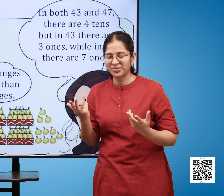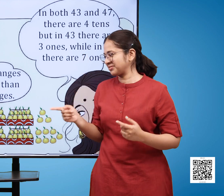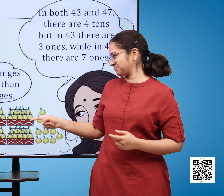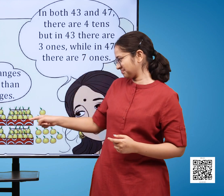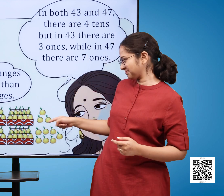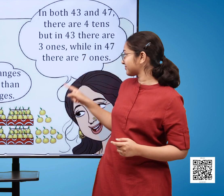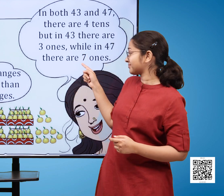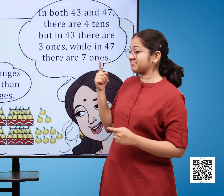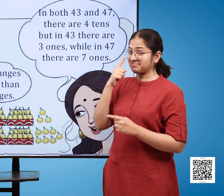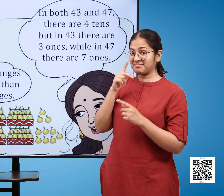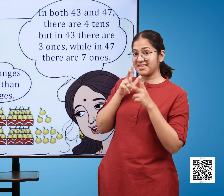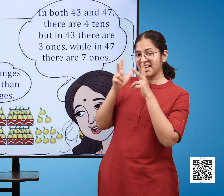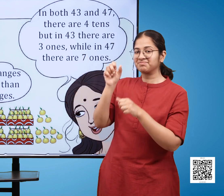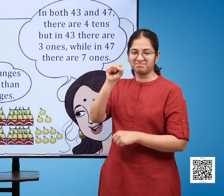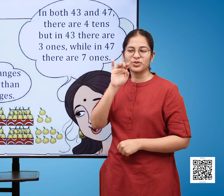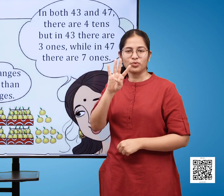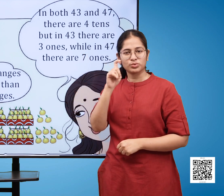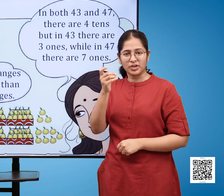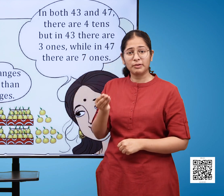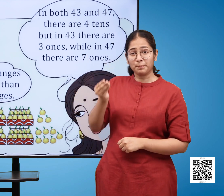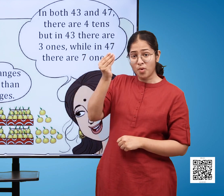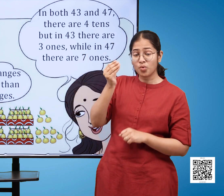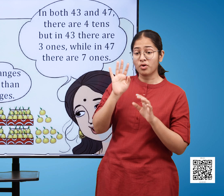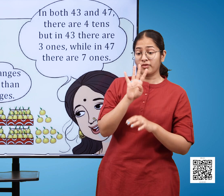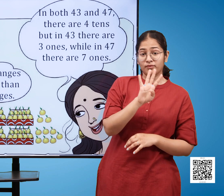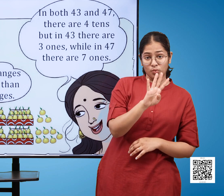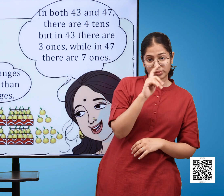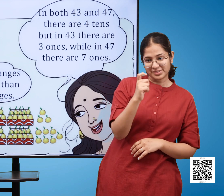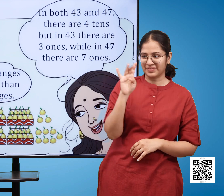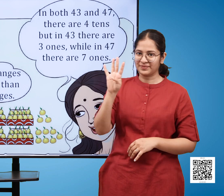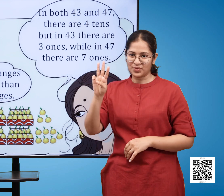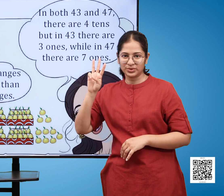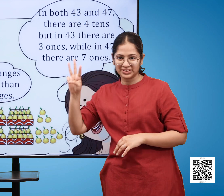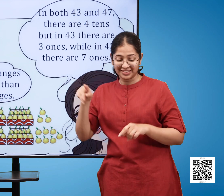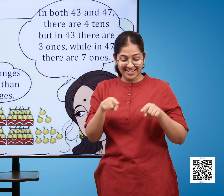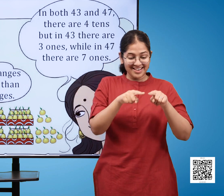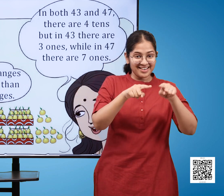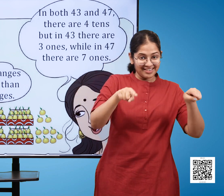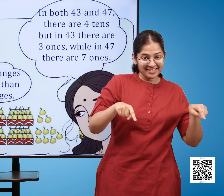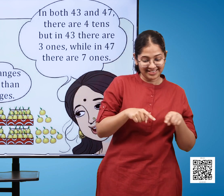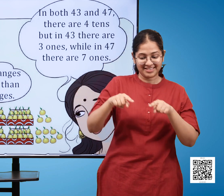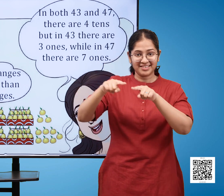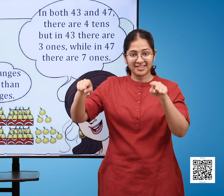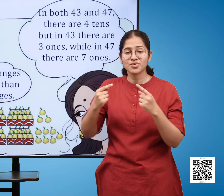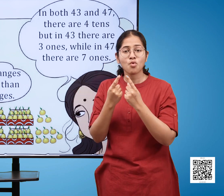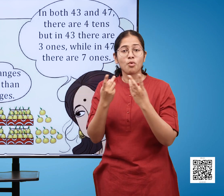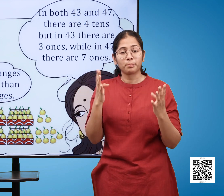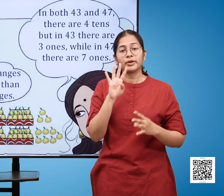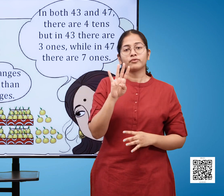lady says in both 43 and 47 there are four tens but in 43 there are three